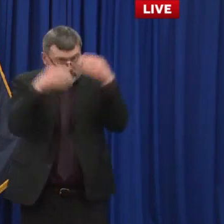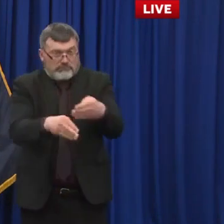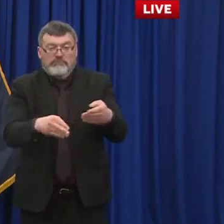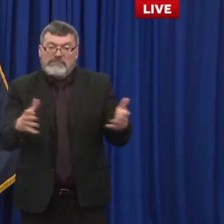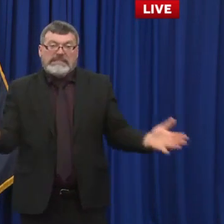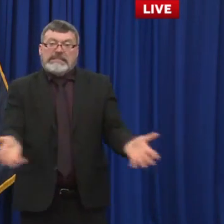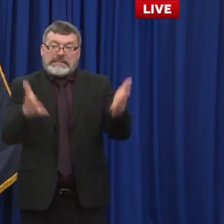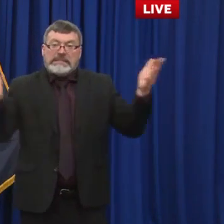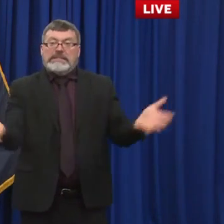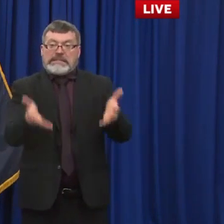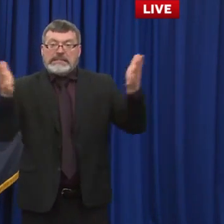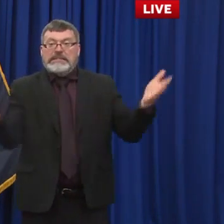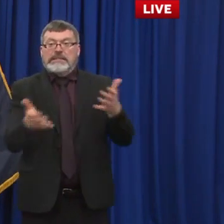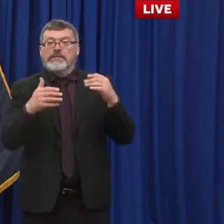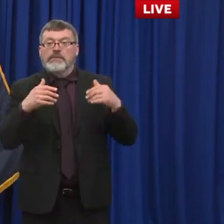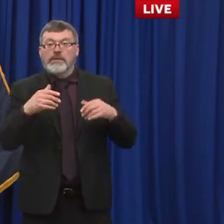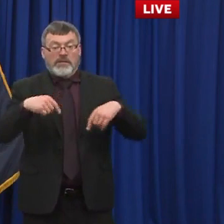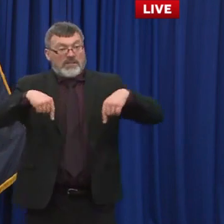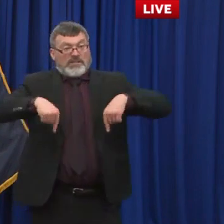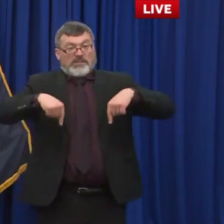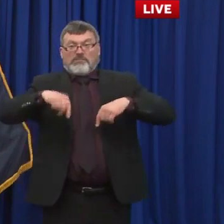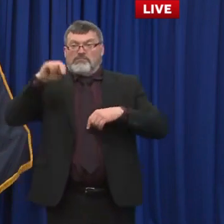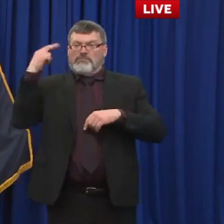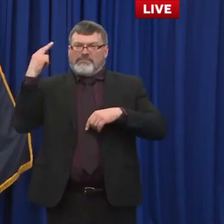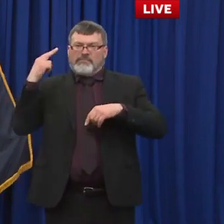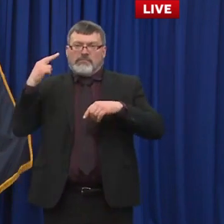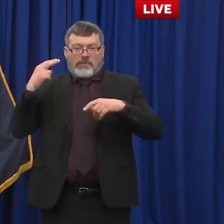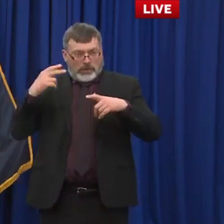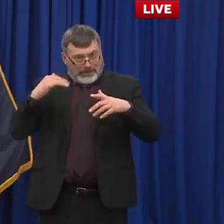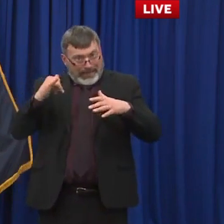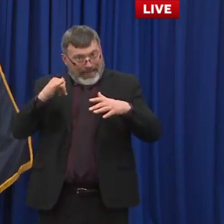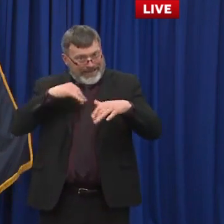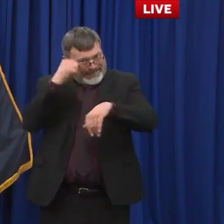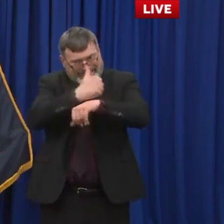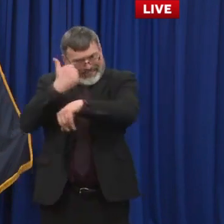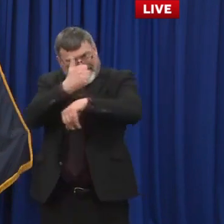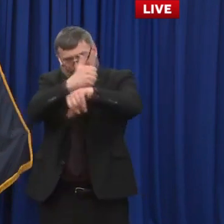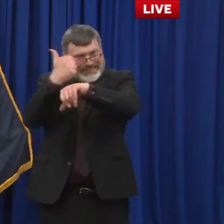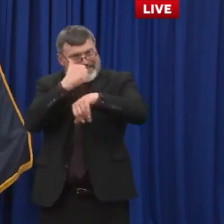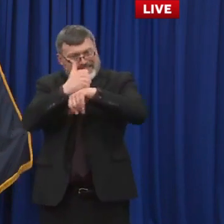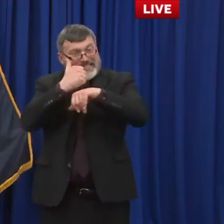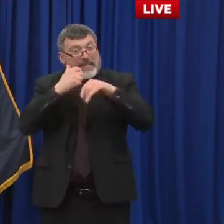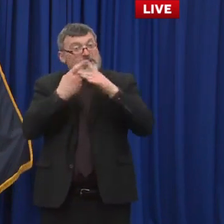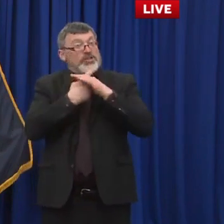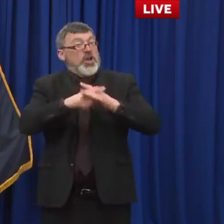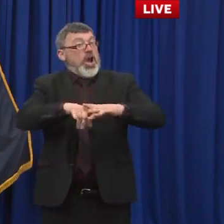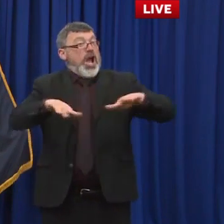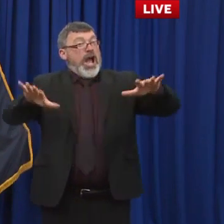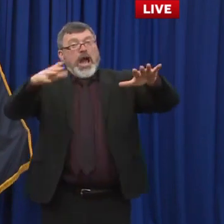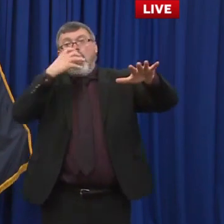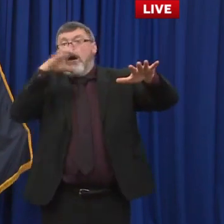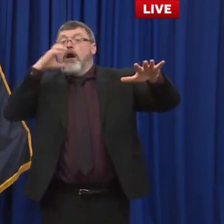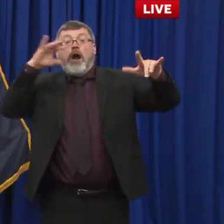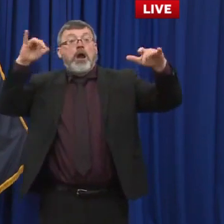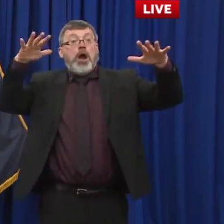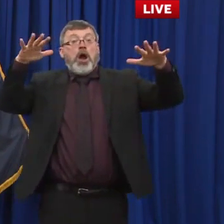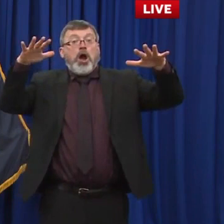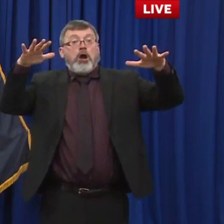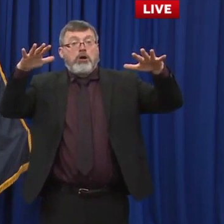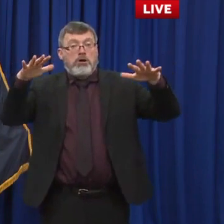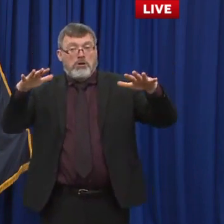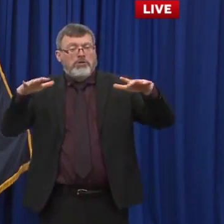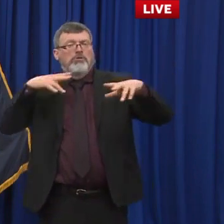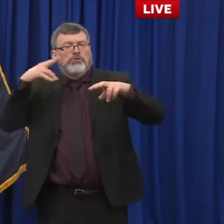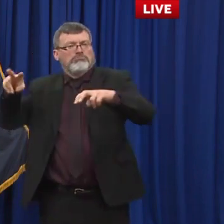of distributing vaccines and working one-on-one with their patients and patients being able to individuals being able to work one-on-one with their providers you may see a